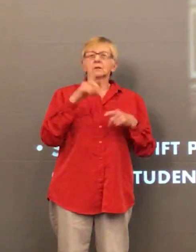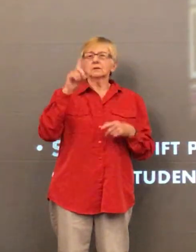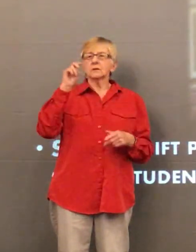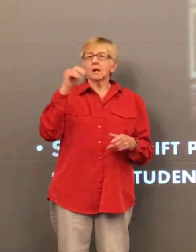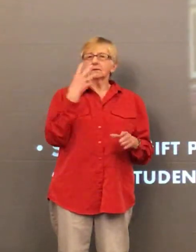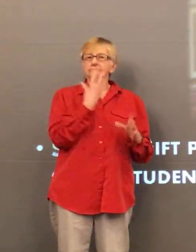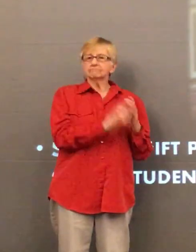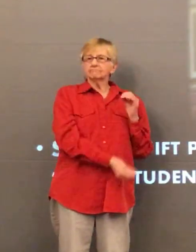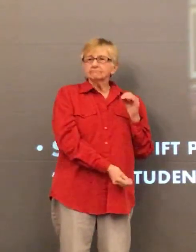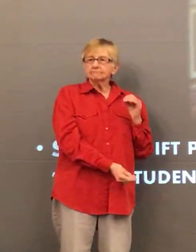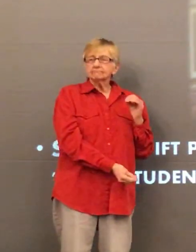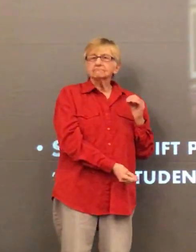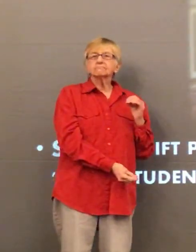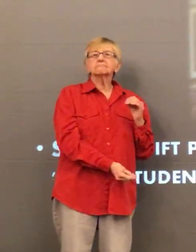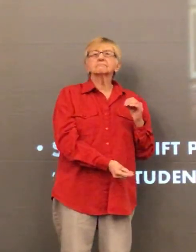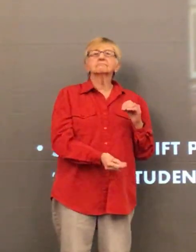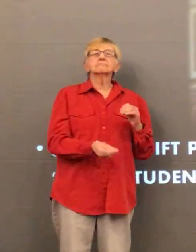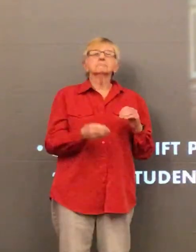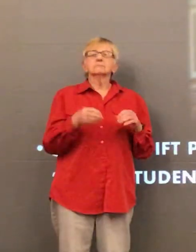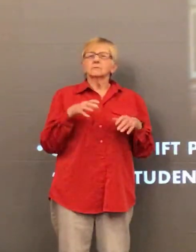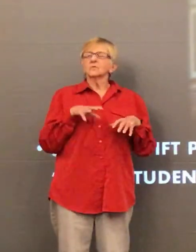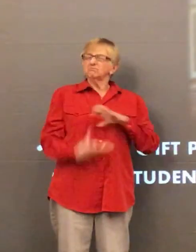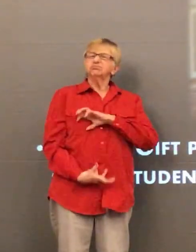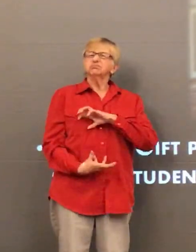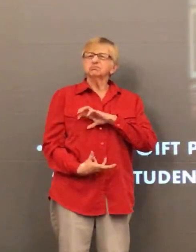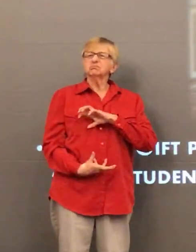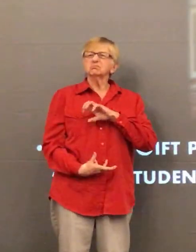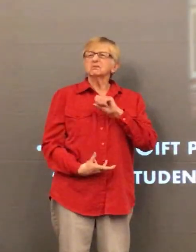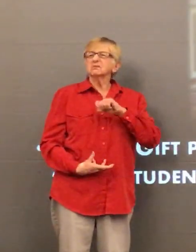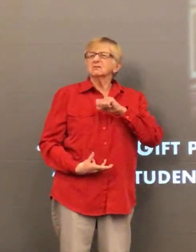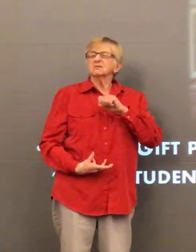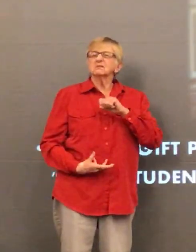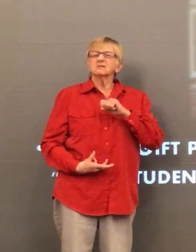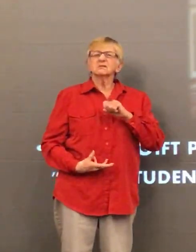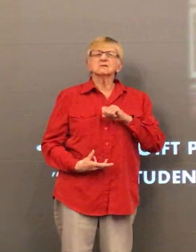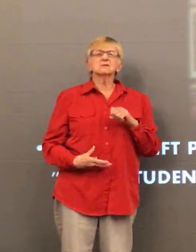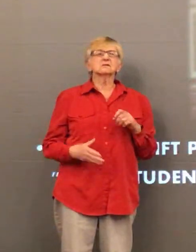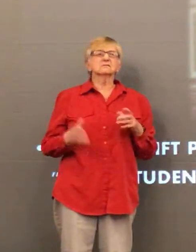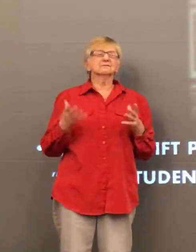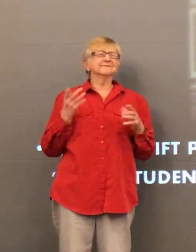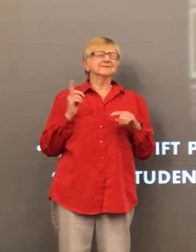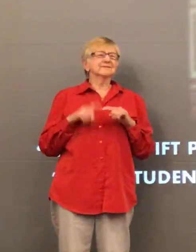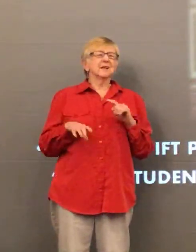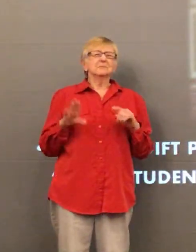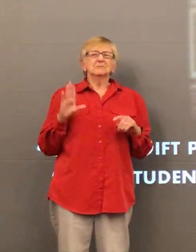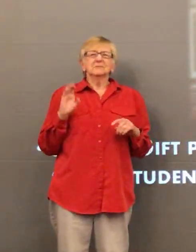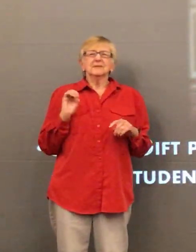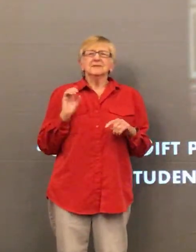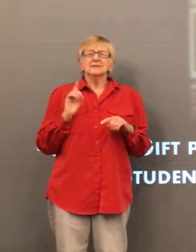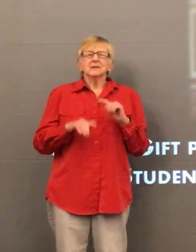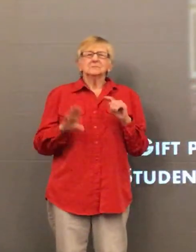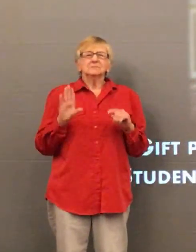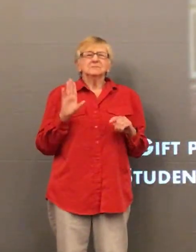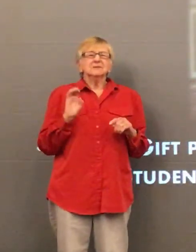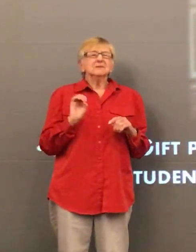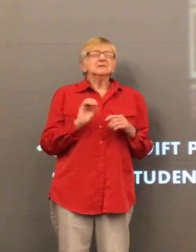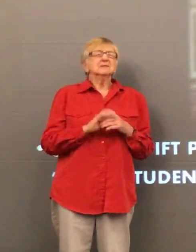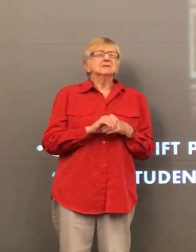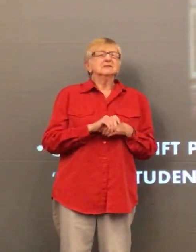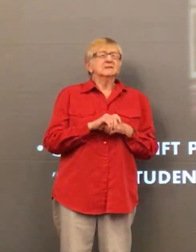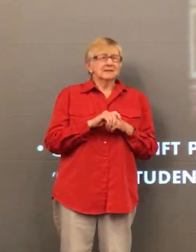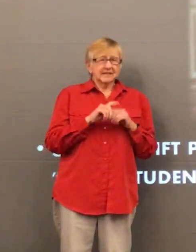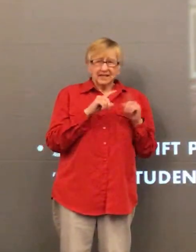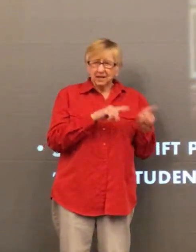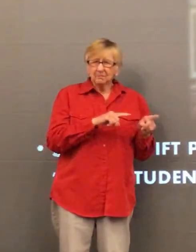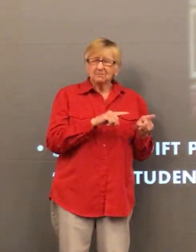there was that fateful day of dawn's passing it really threw me for a loop it couldn't possibly